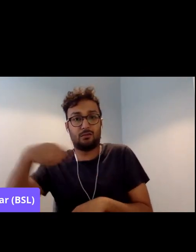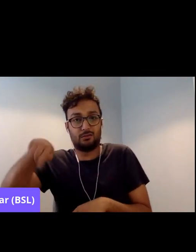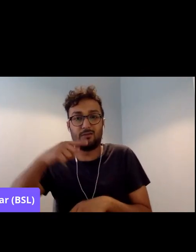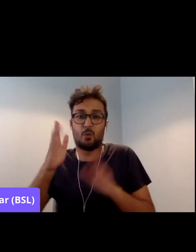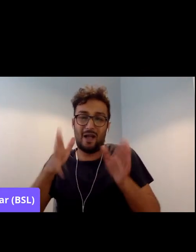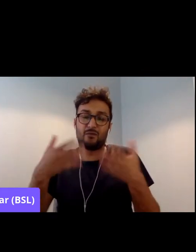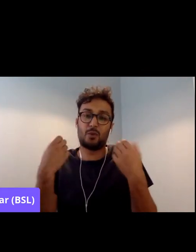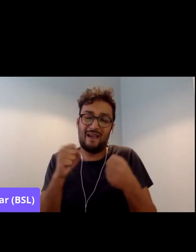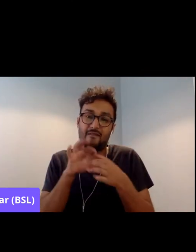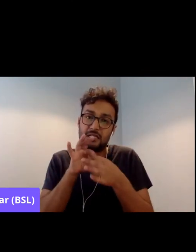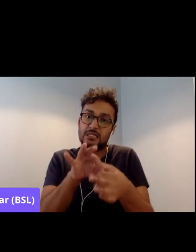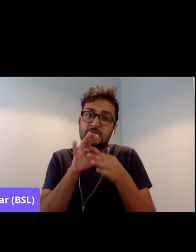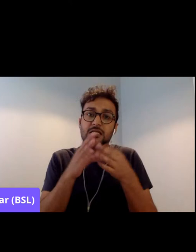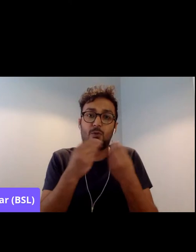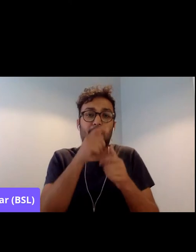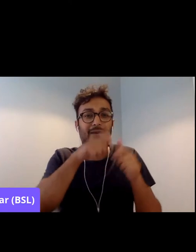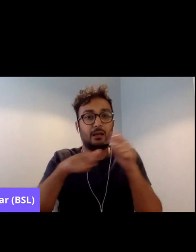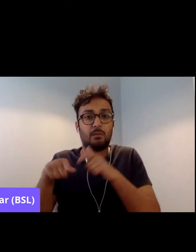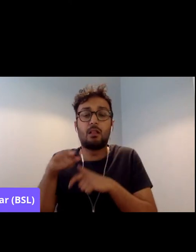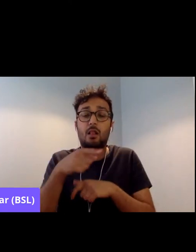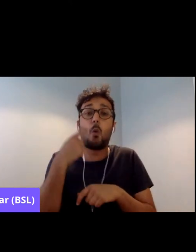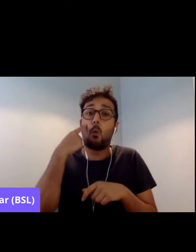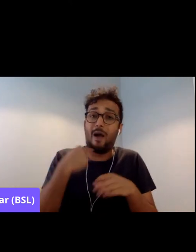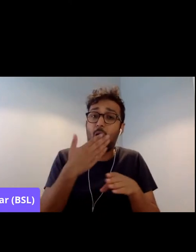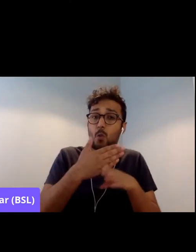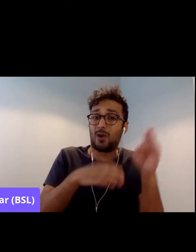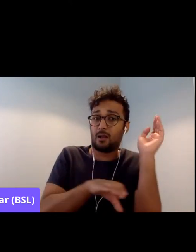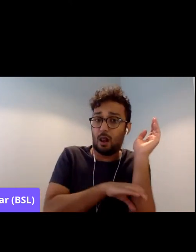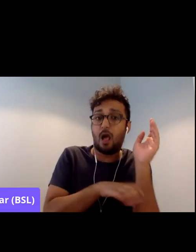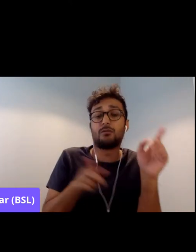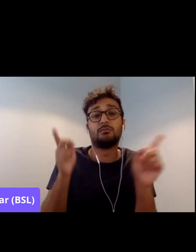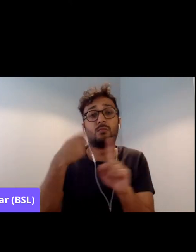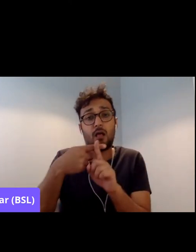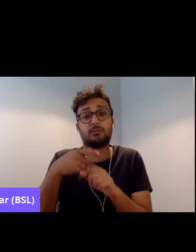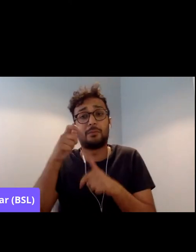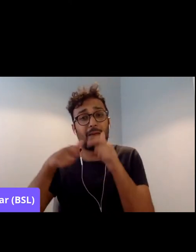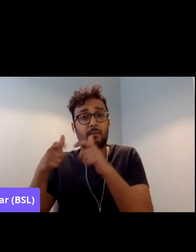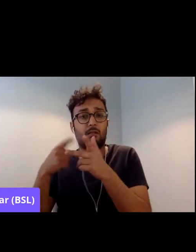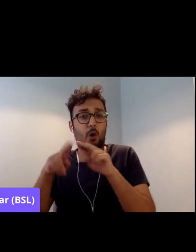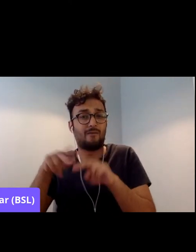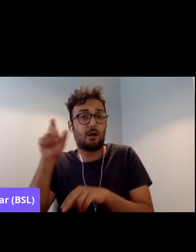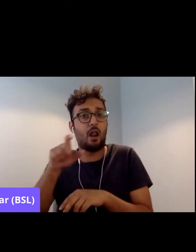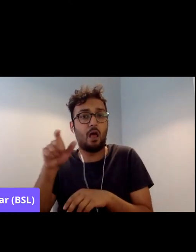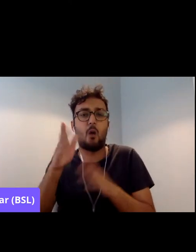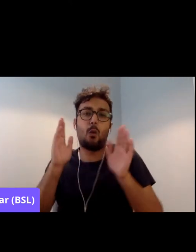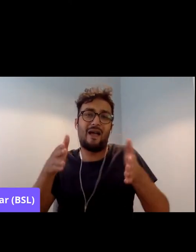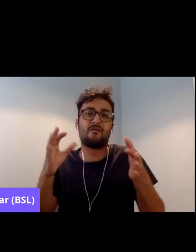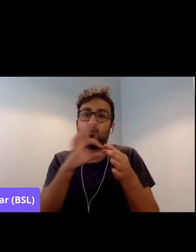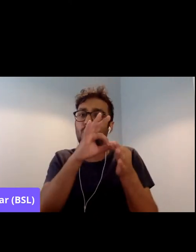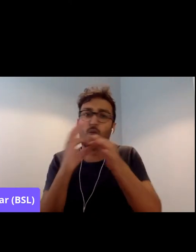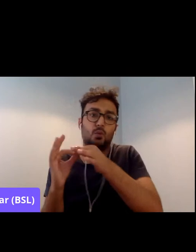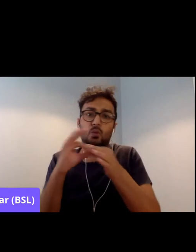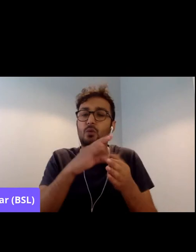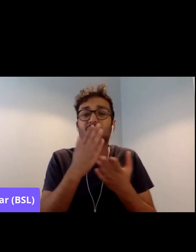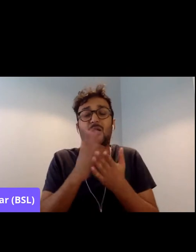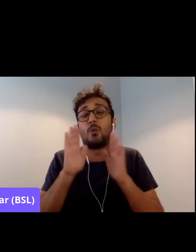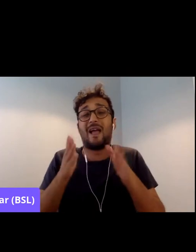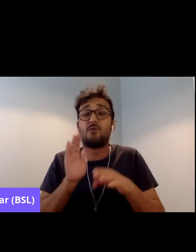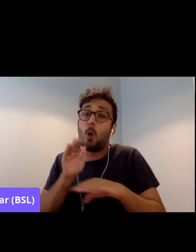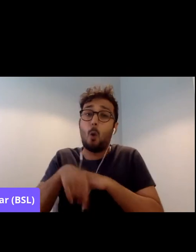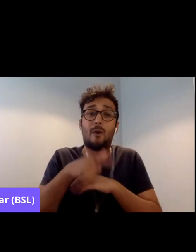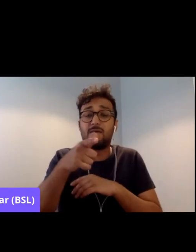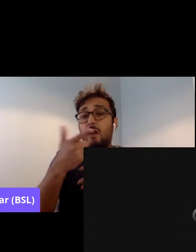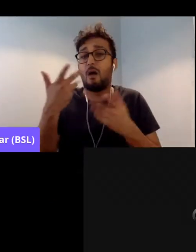white working class as well as people of colour. We really need to get beyond our bureaucratic networks.